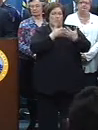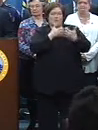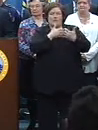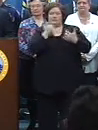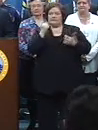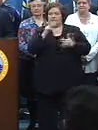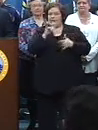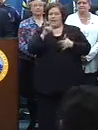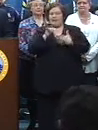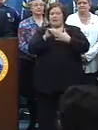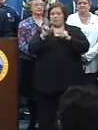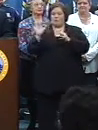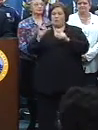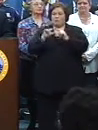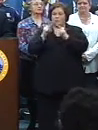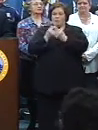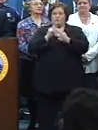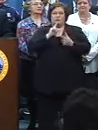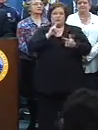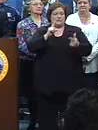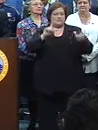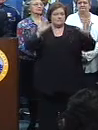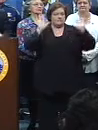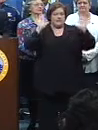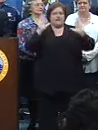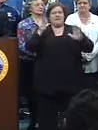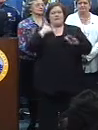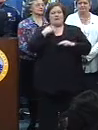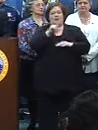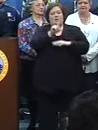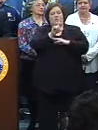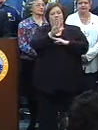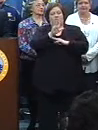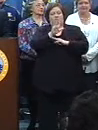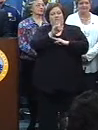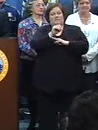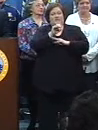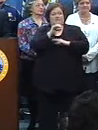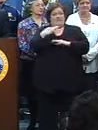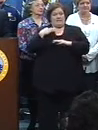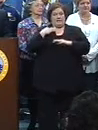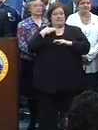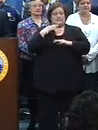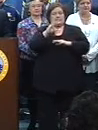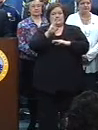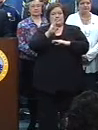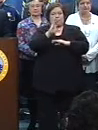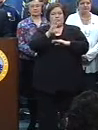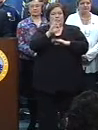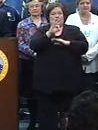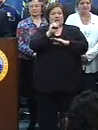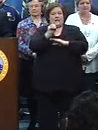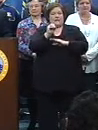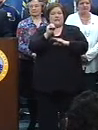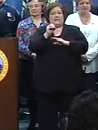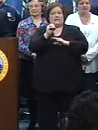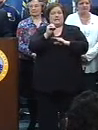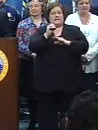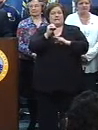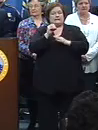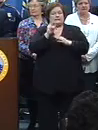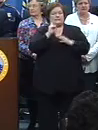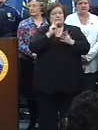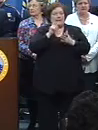team is just spectacular. They had 150 volunteers. They handled 690 patient encounters.